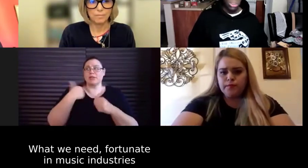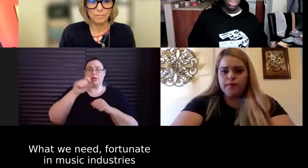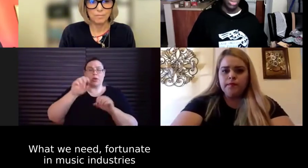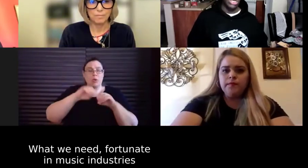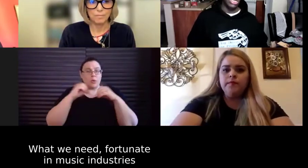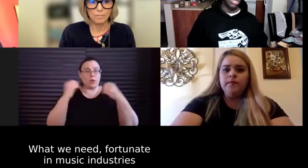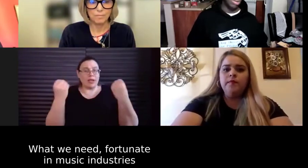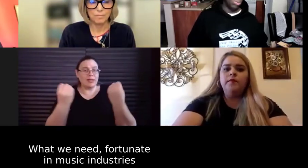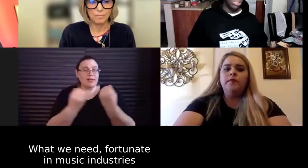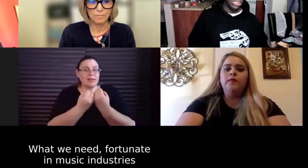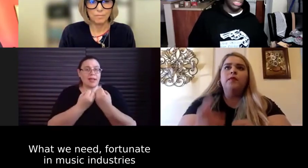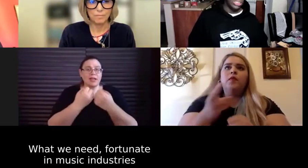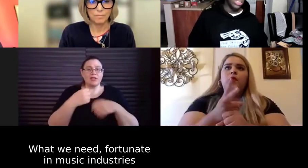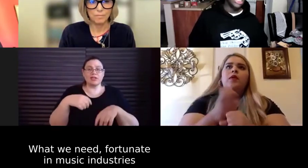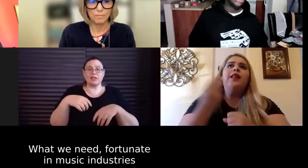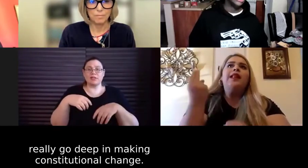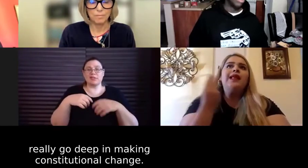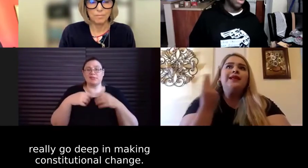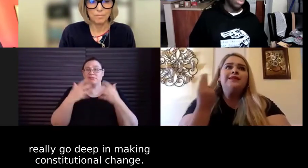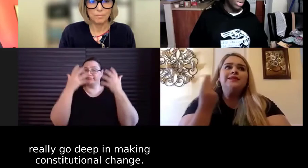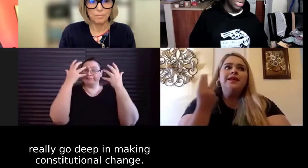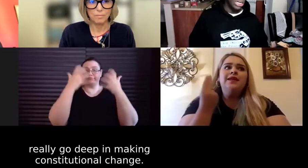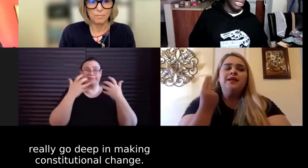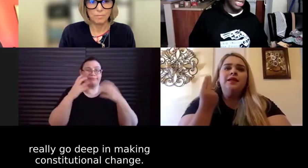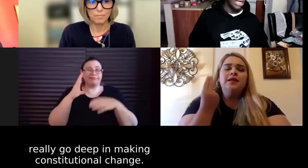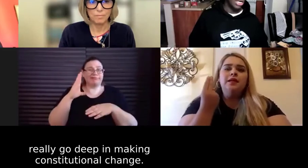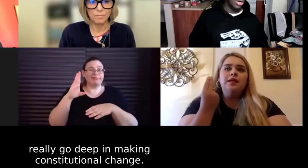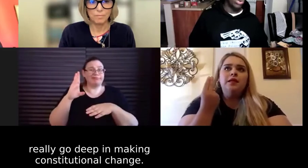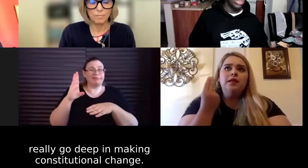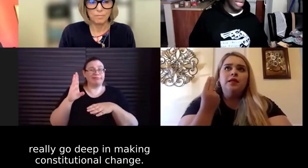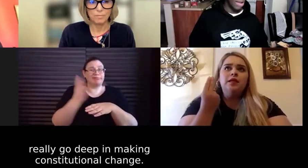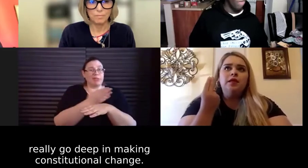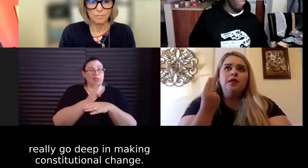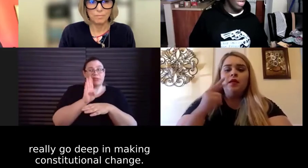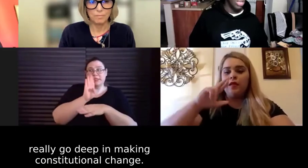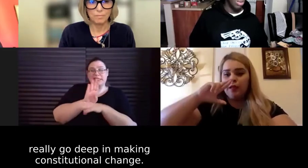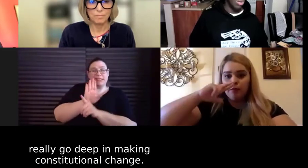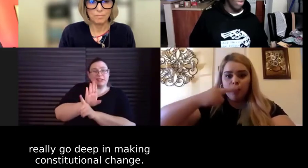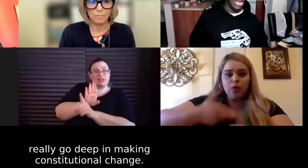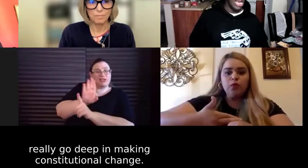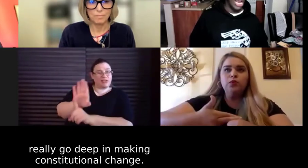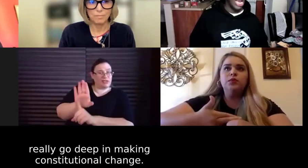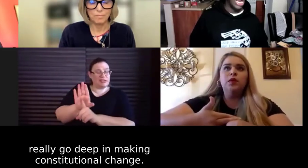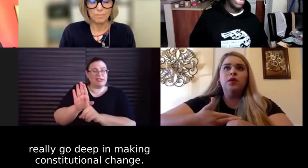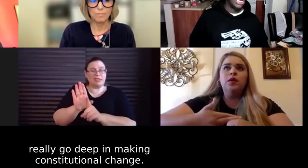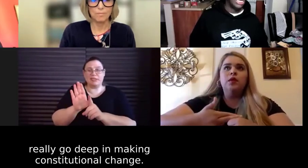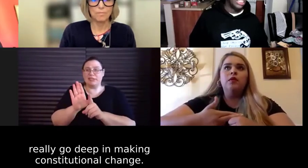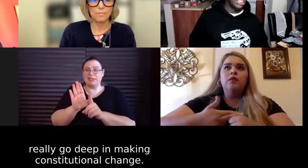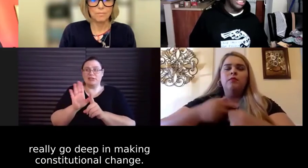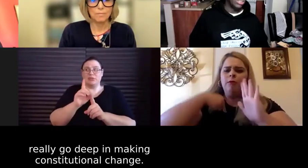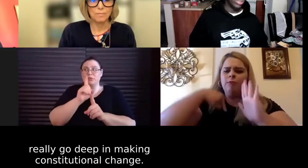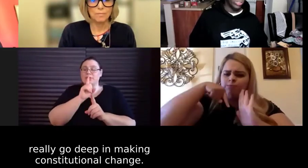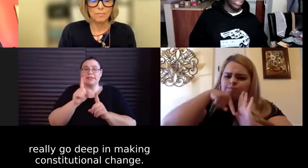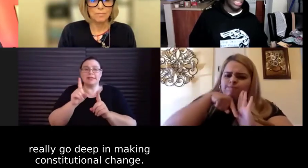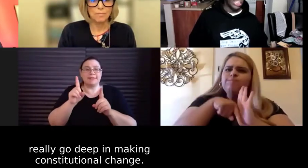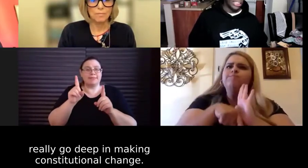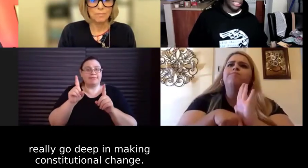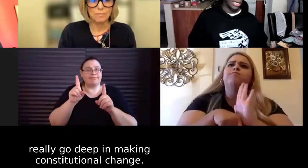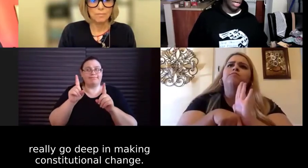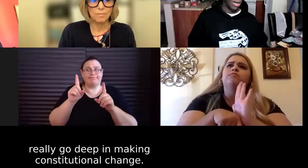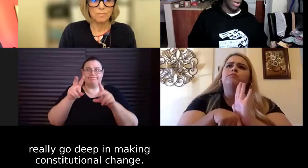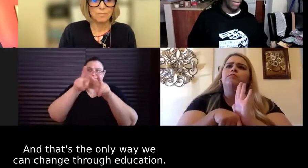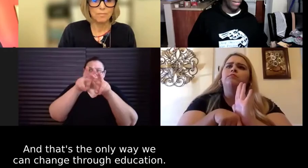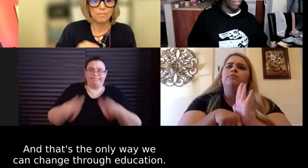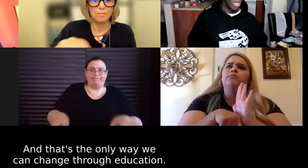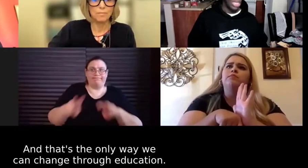sports arena and the music industry to really go deep into making institutional change.